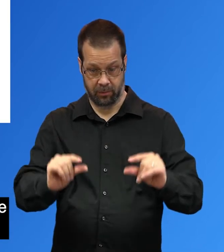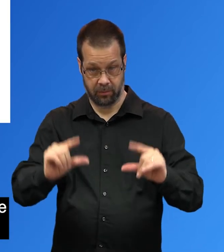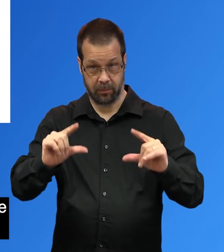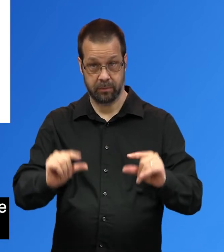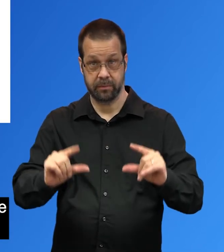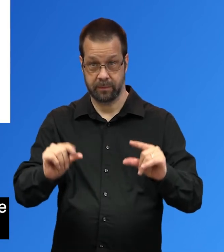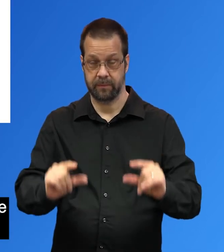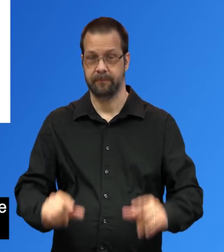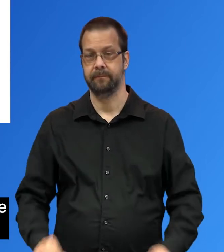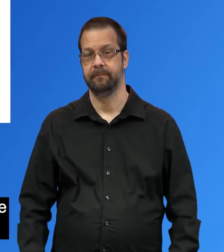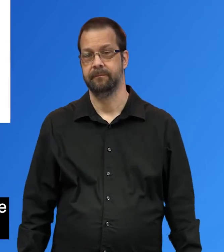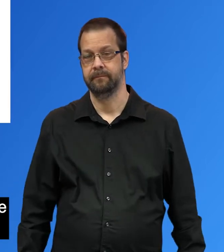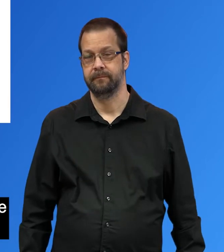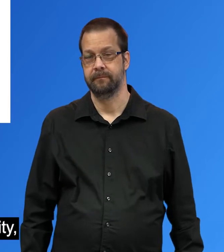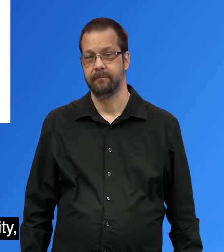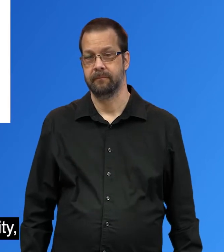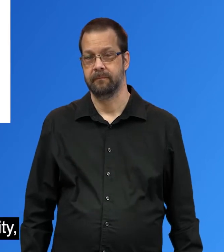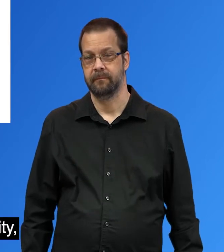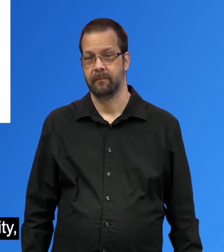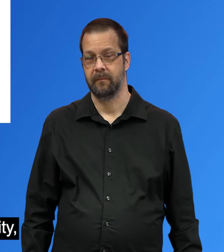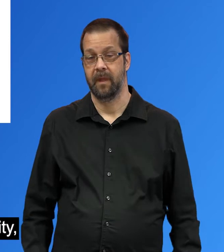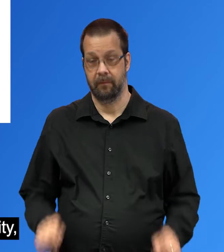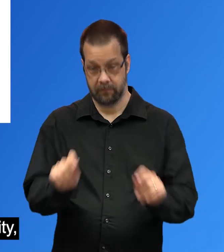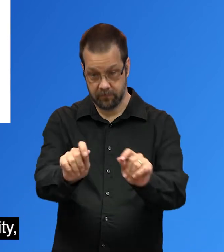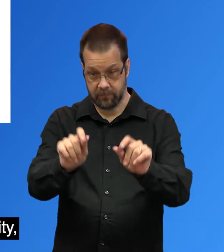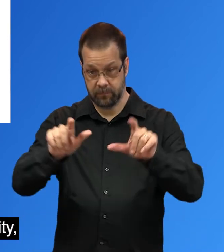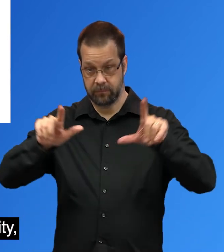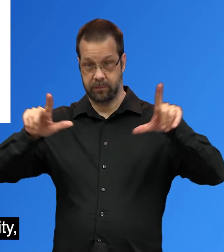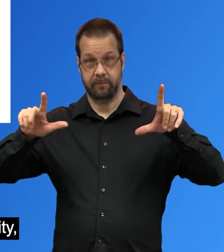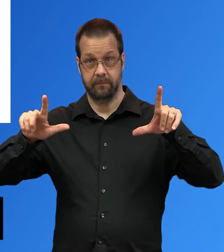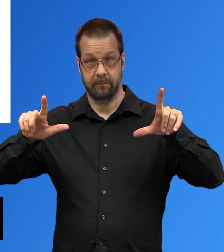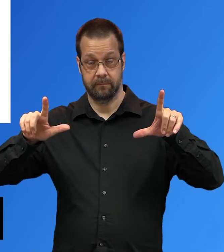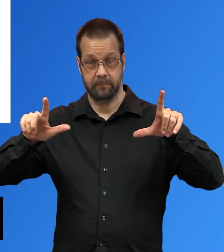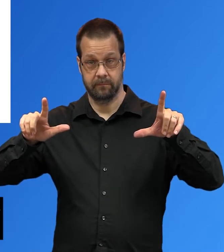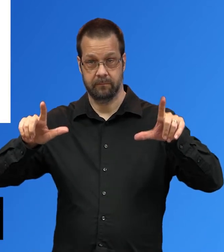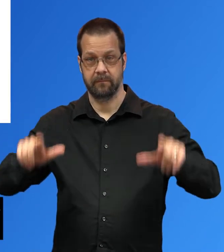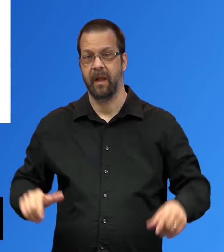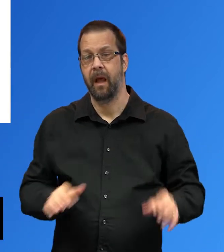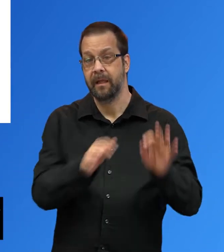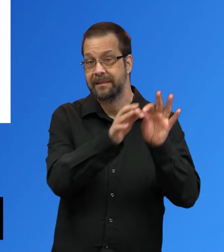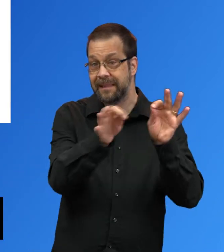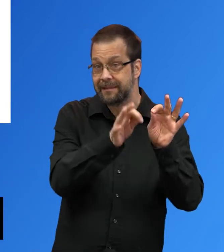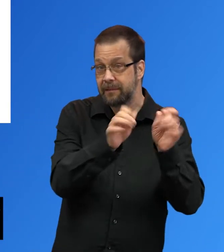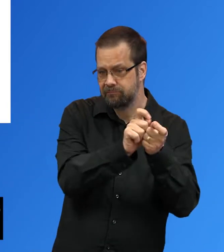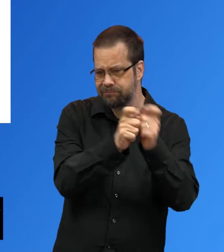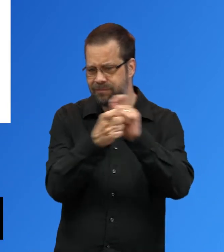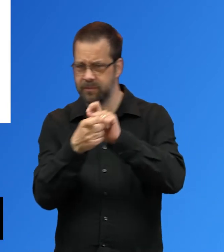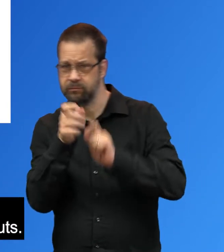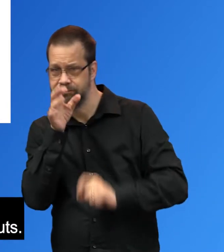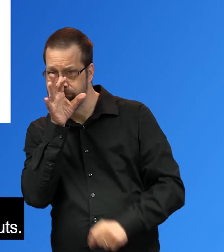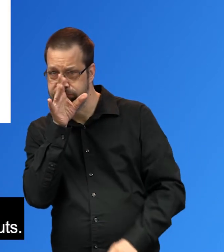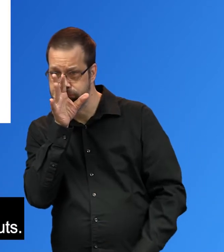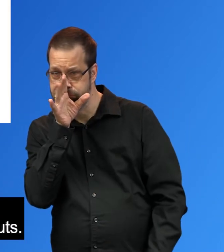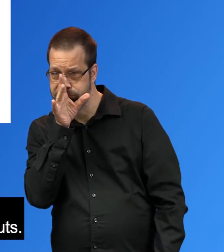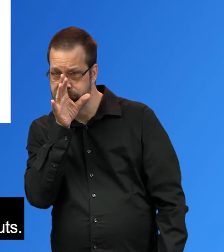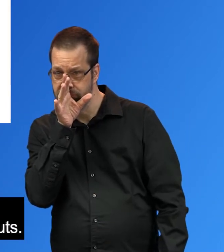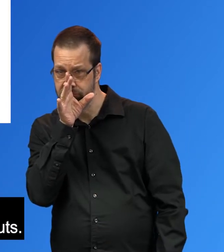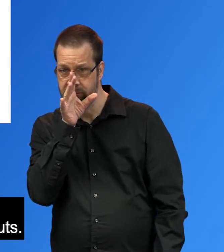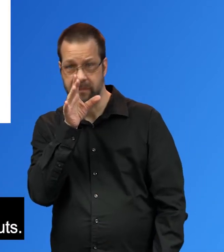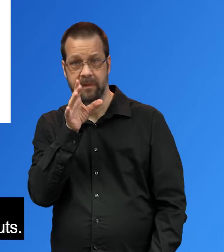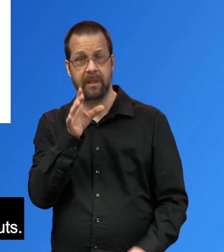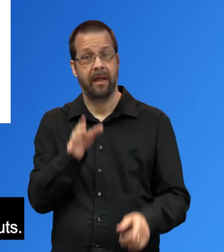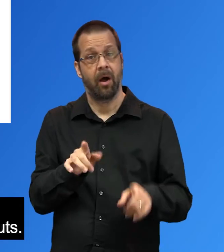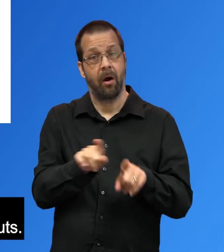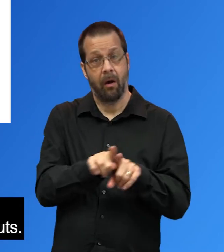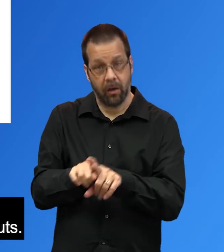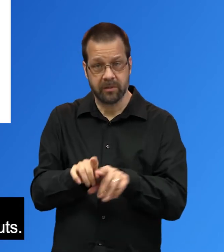and customize captions. Screen magnification capability, support for screen readers and keyboard navigation, including labeled controls